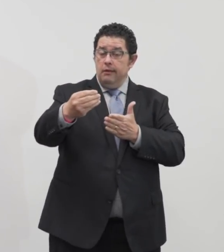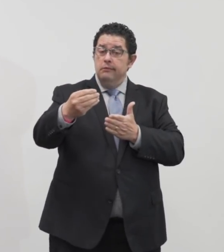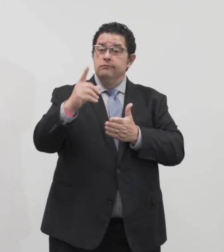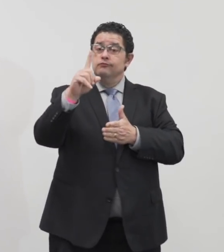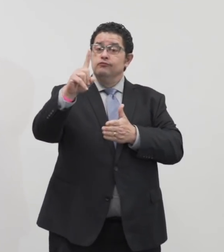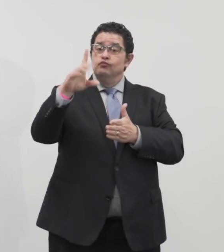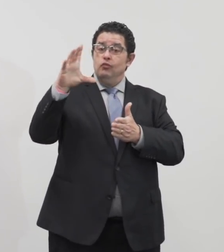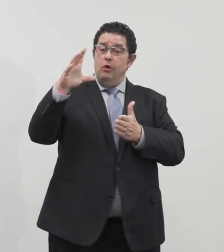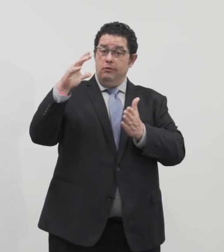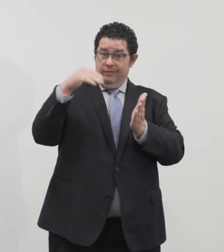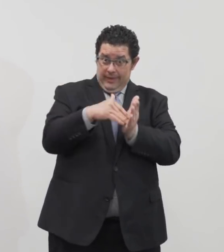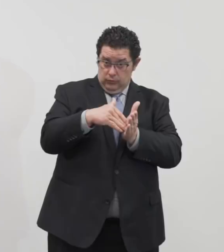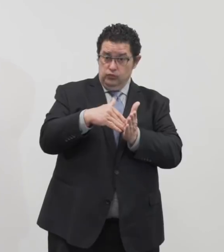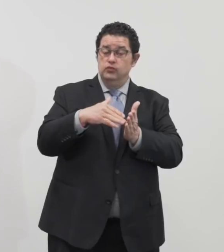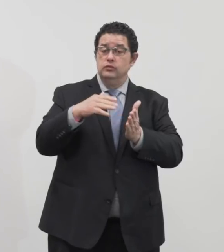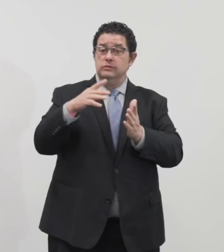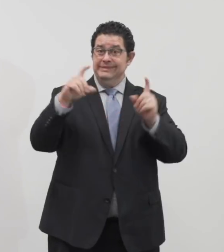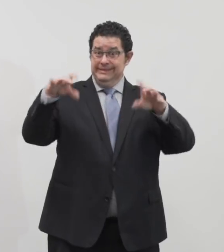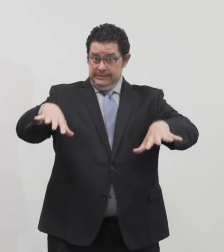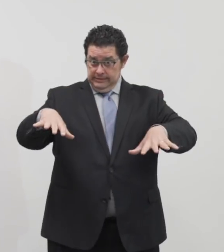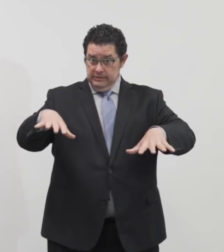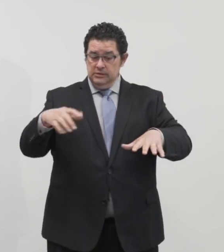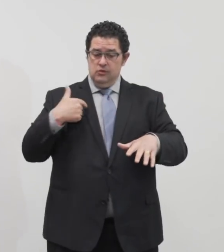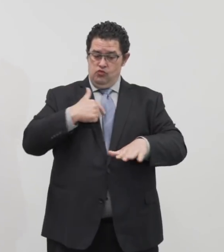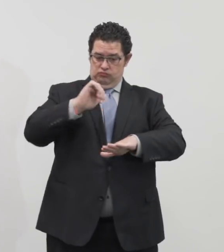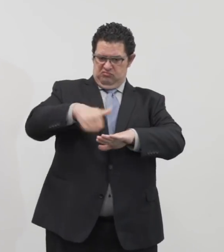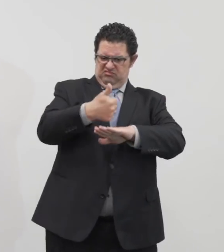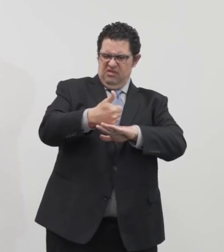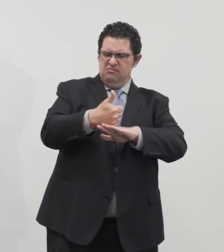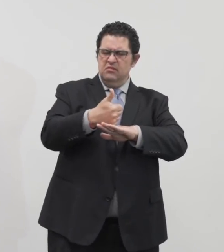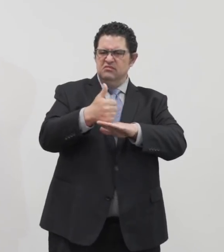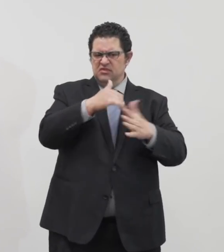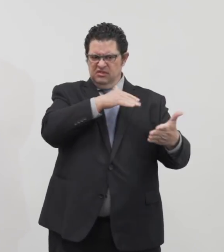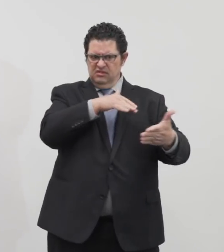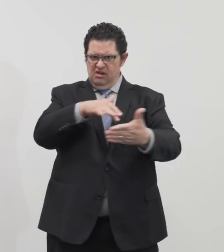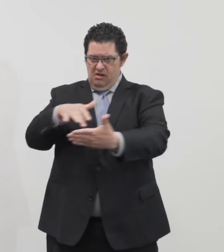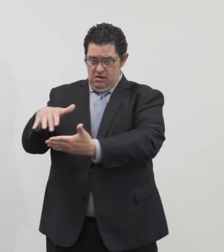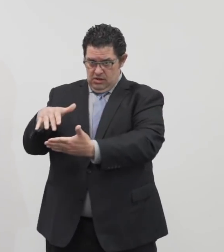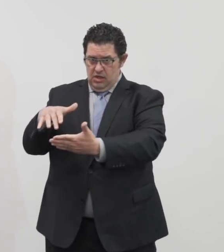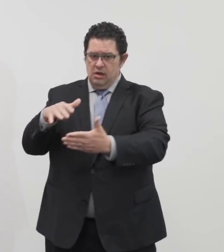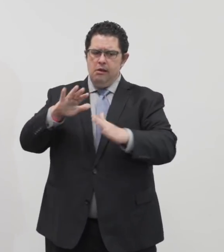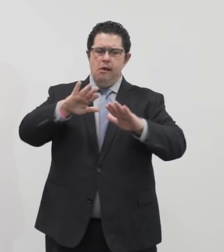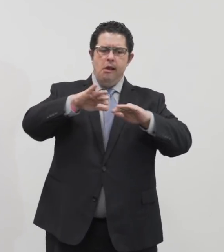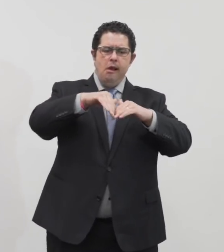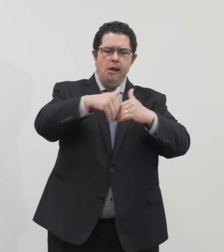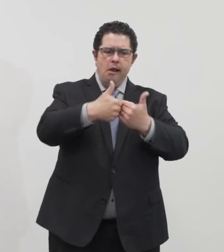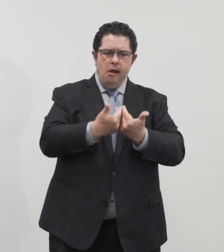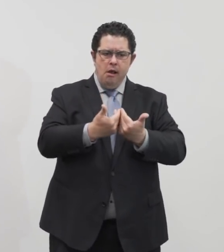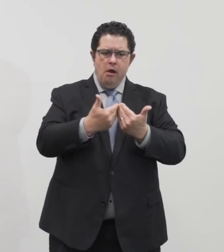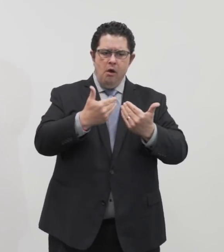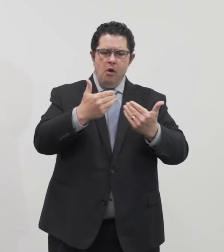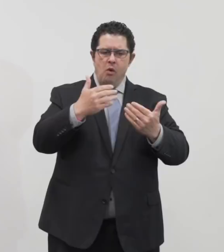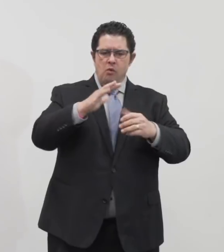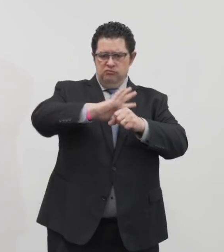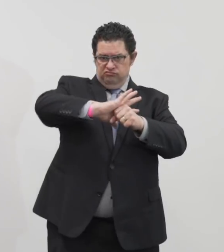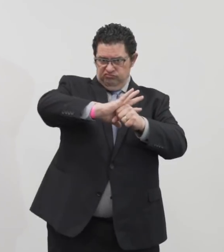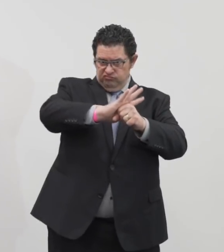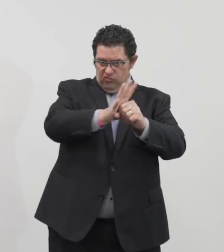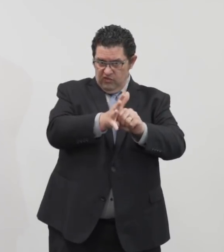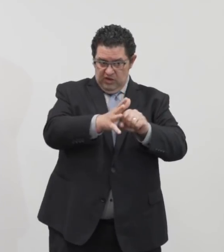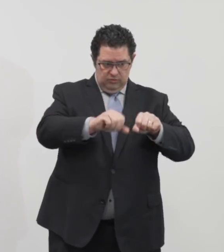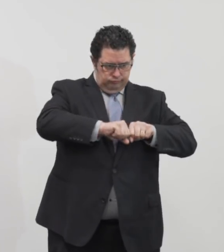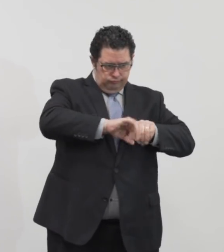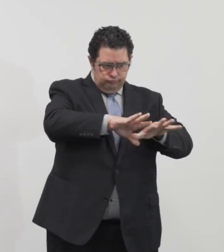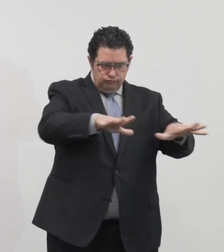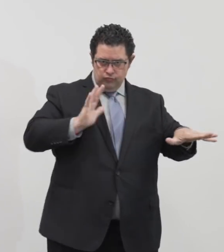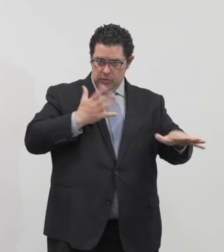We have commissioned a study, a serology study or an antibody study to determine how the COVID-19 virus has spread